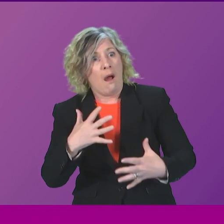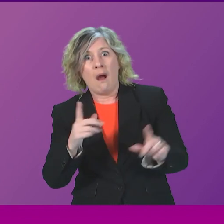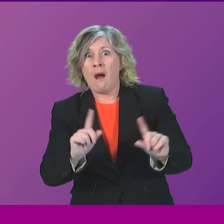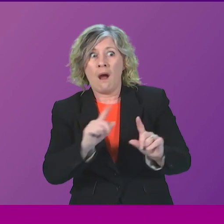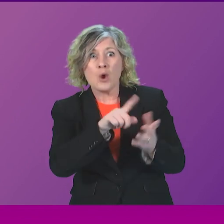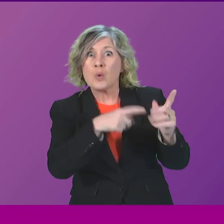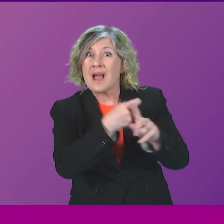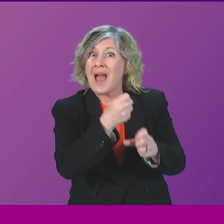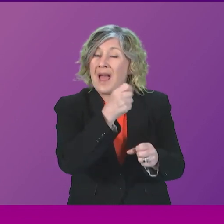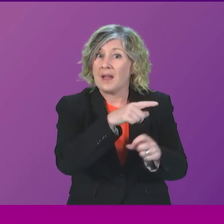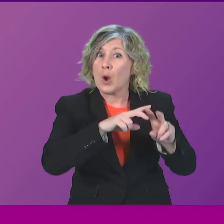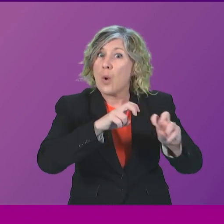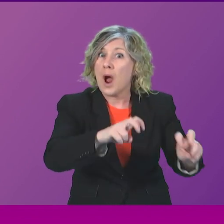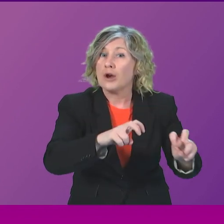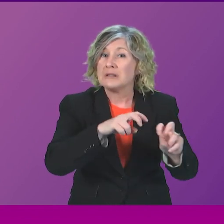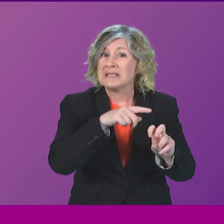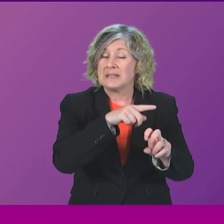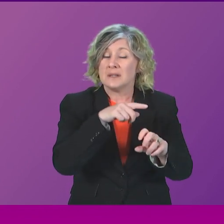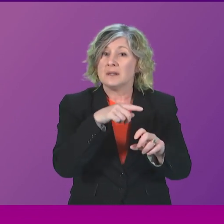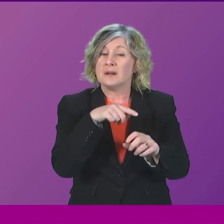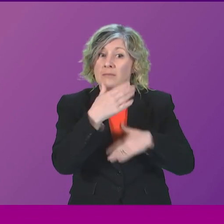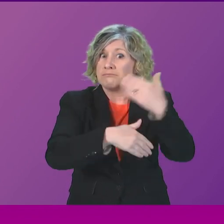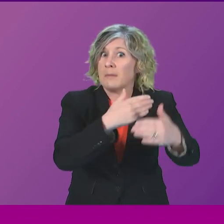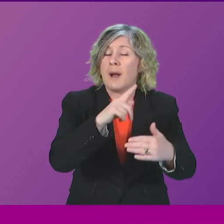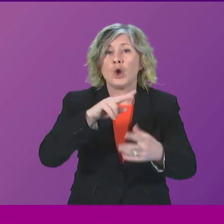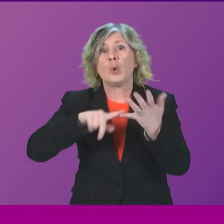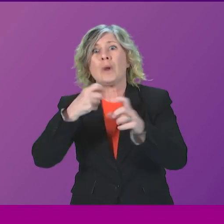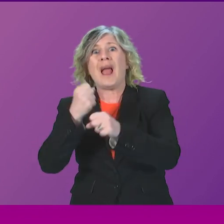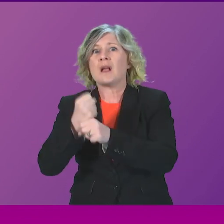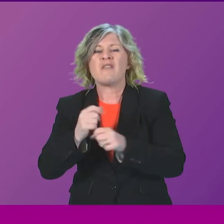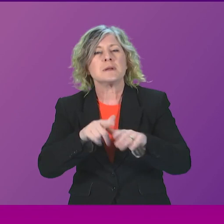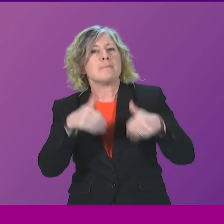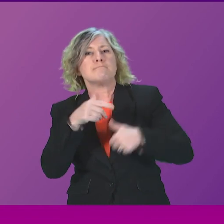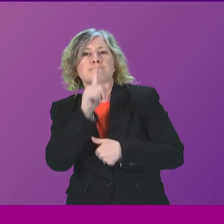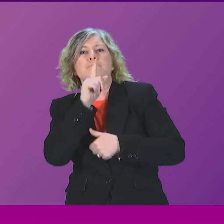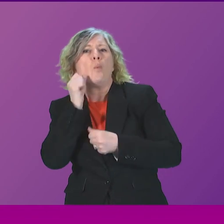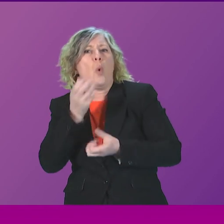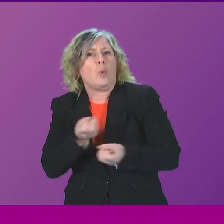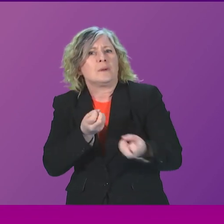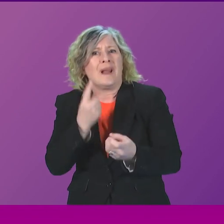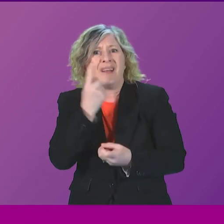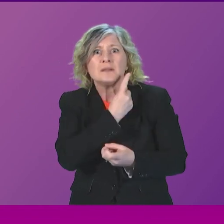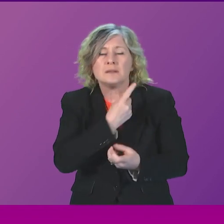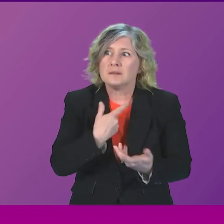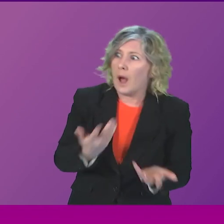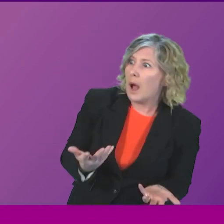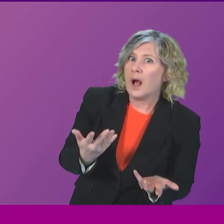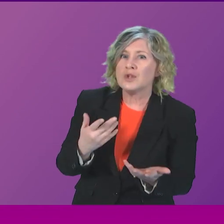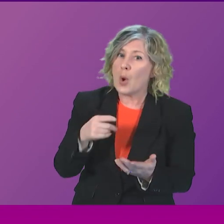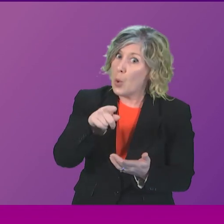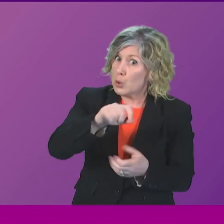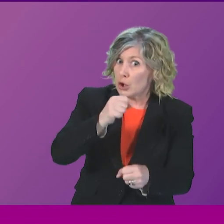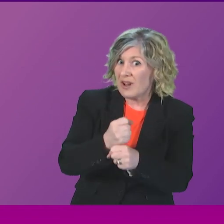evidence from the UK inquiry. In Scotland, the Scottish inquiry team issued do not destroy letters to public